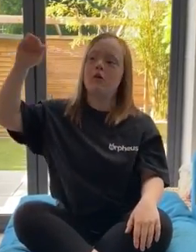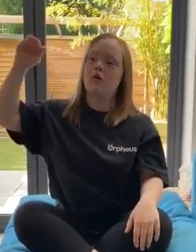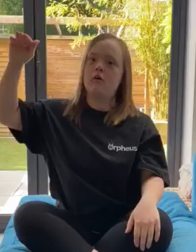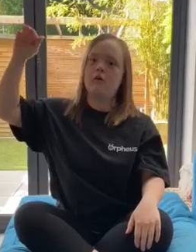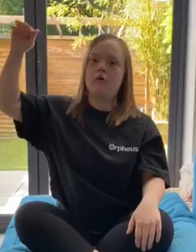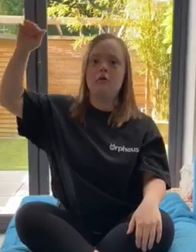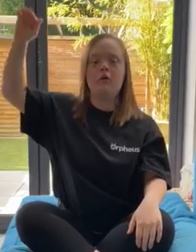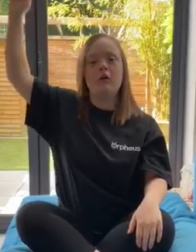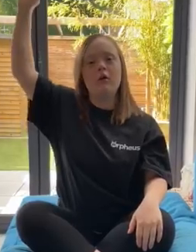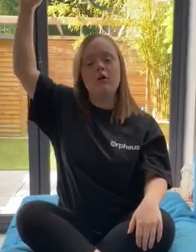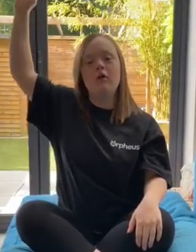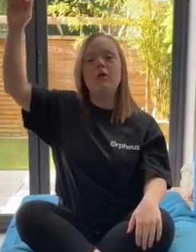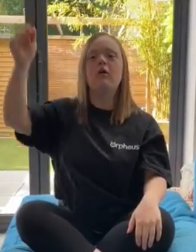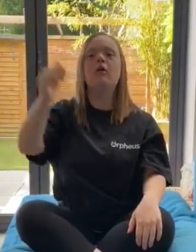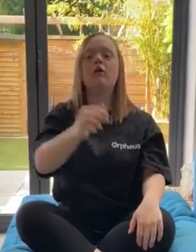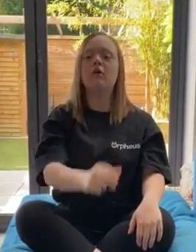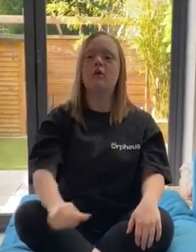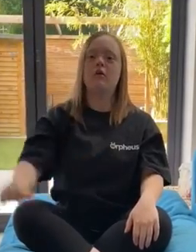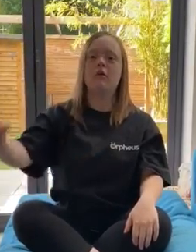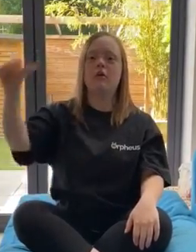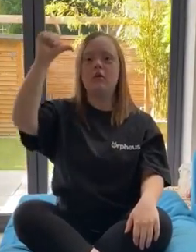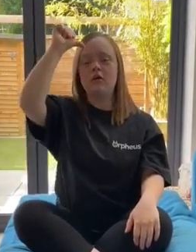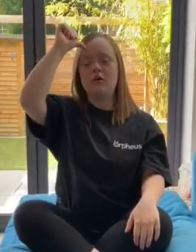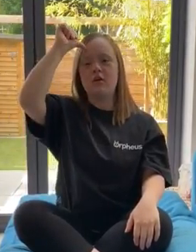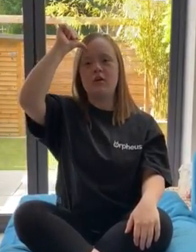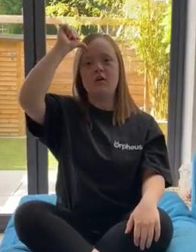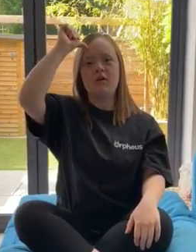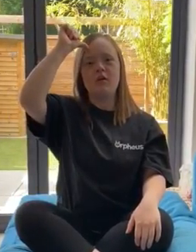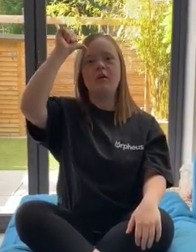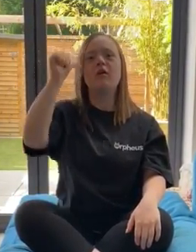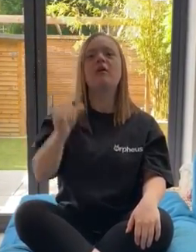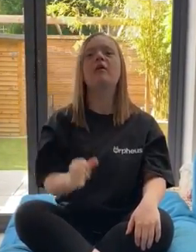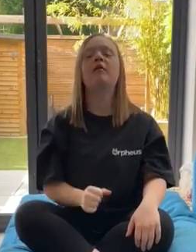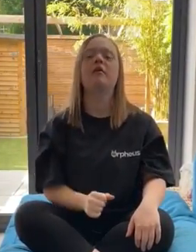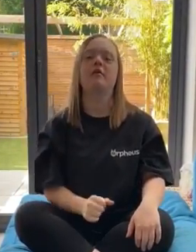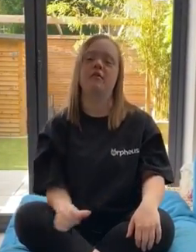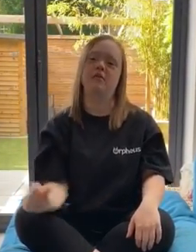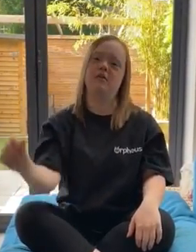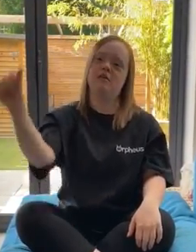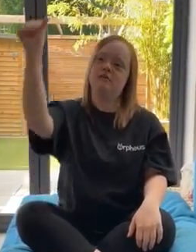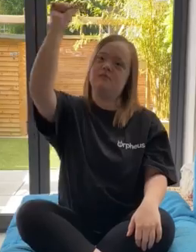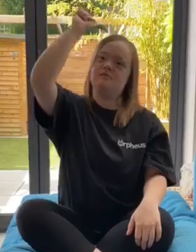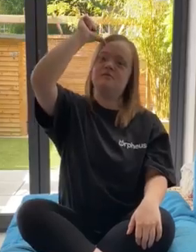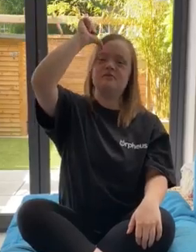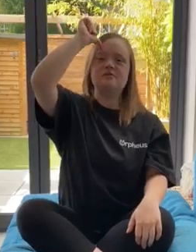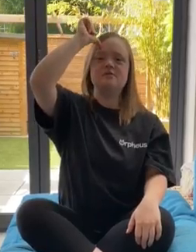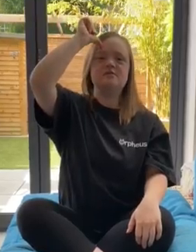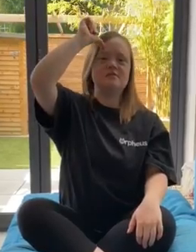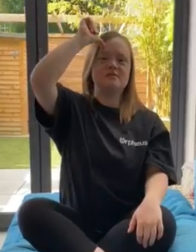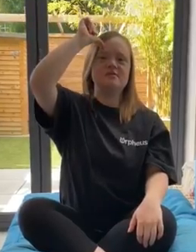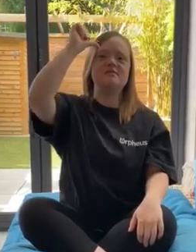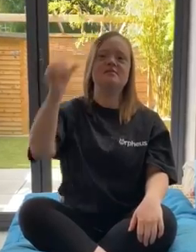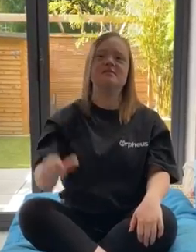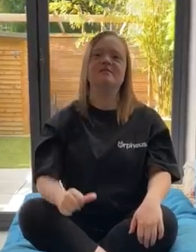bloom, feel like much more, than I've ever known,